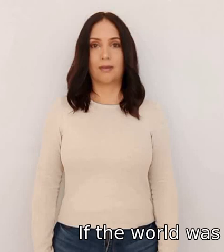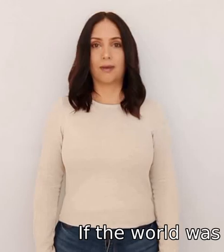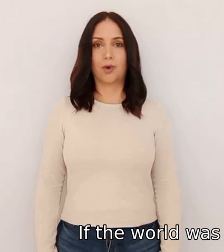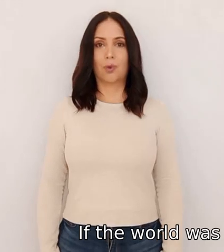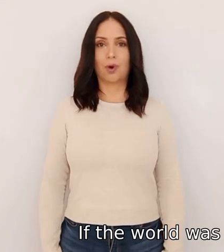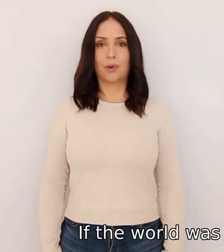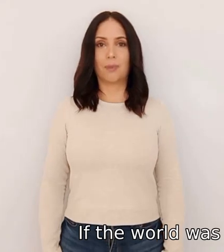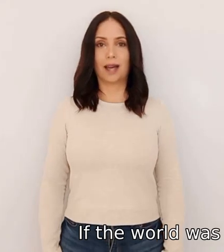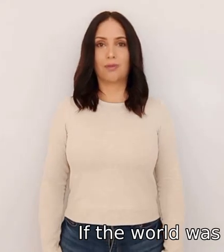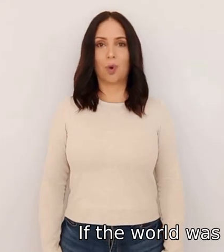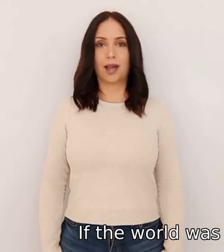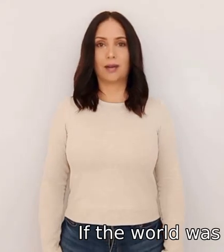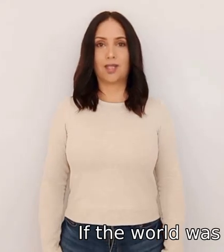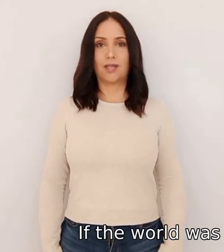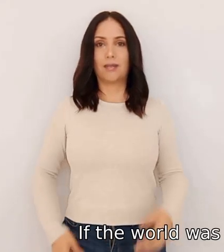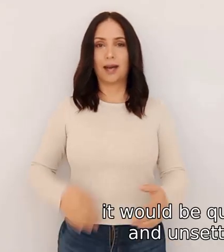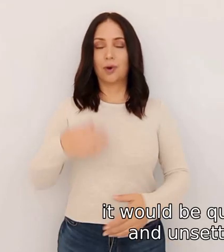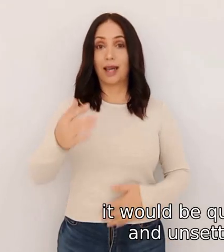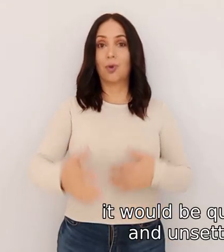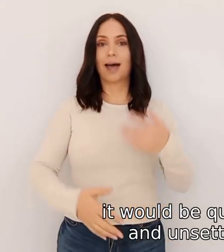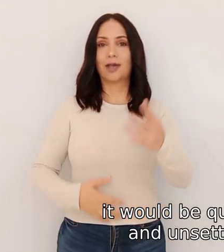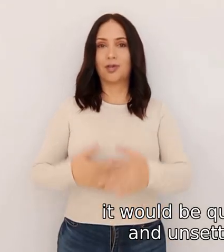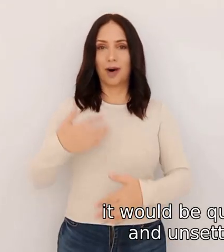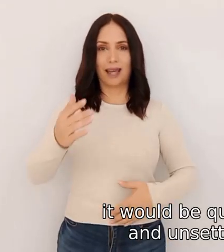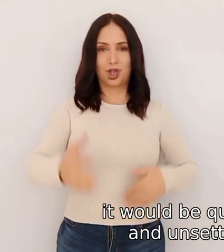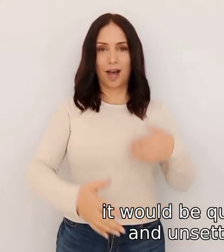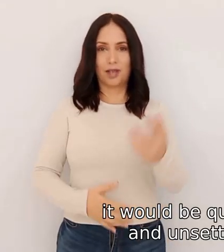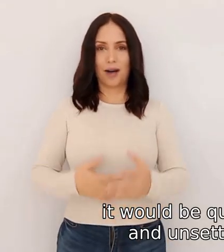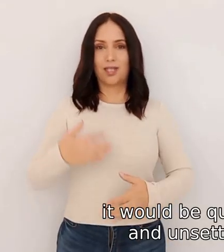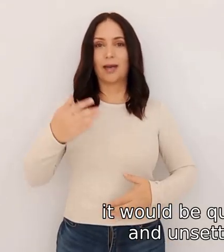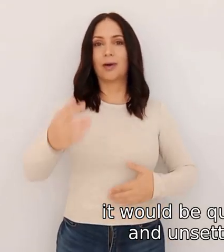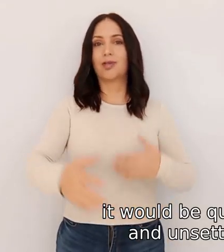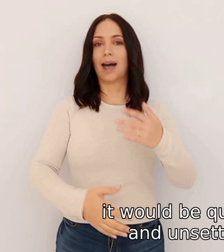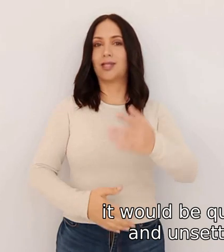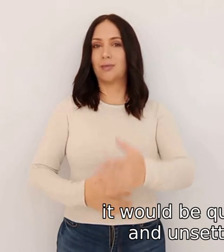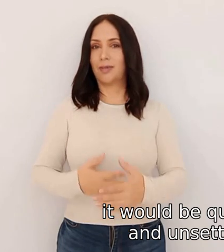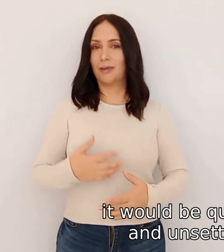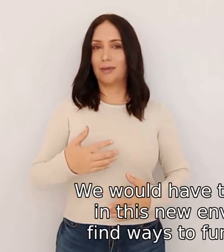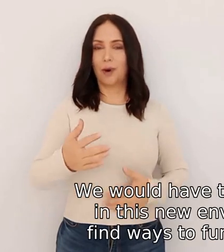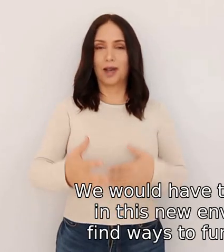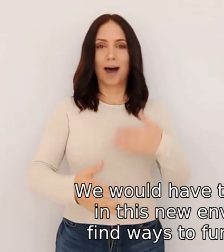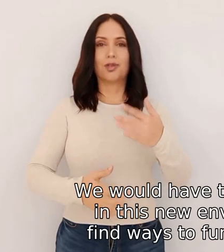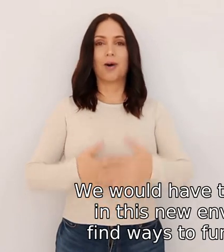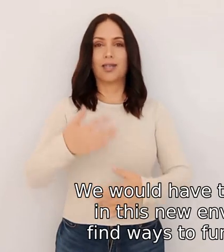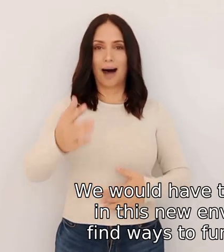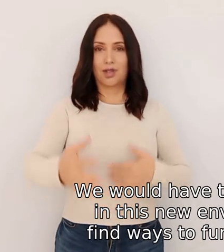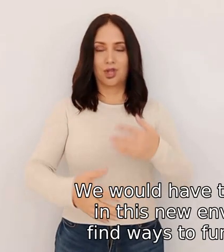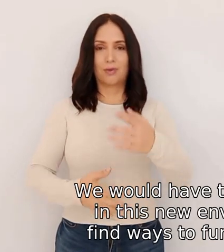if the world was made of organs it would be quite a strange and unsettling place we would have to adapt to